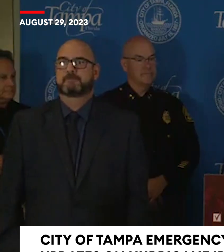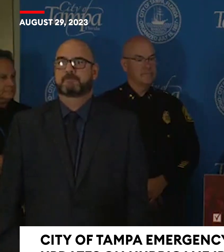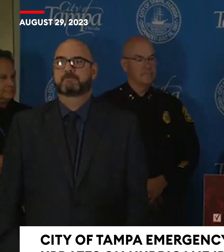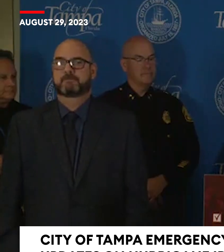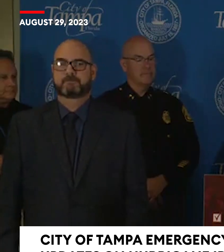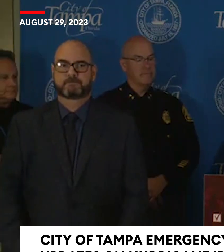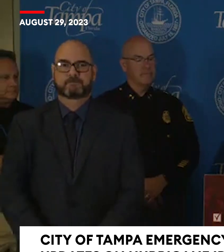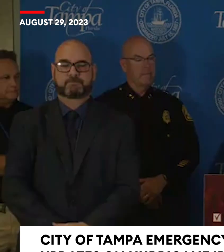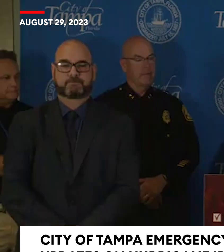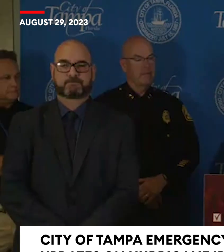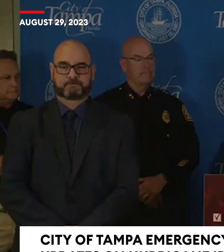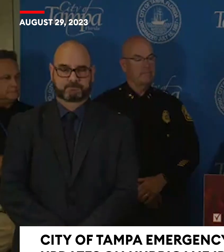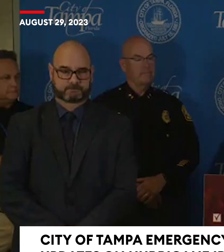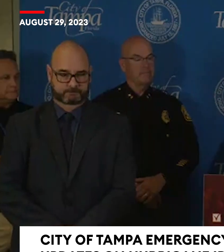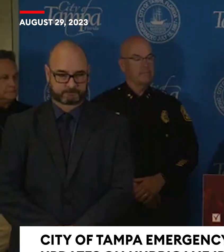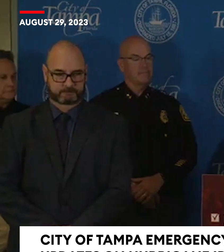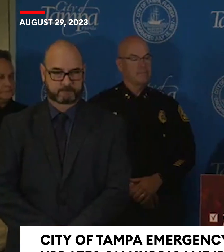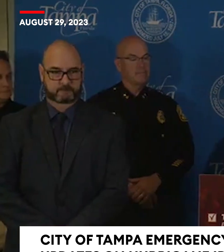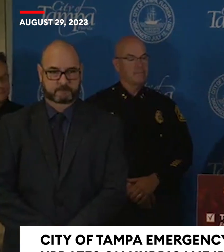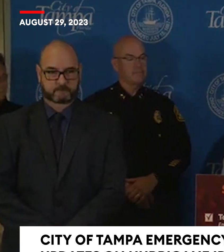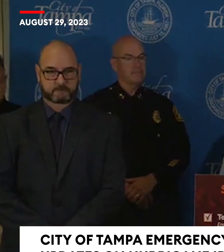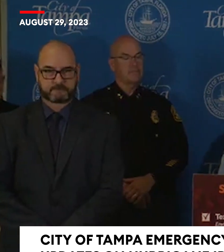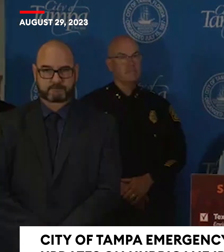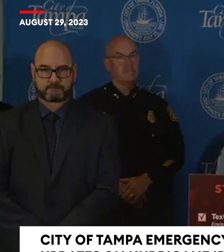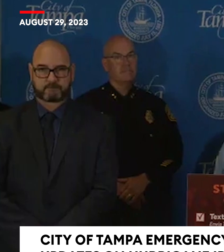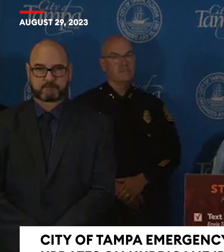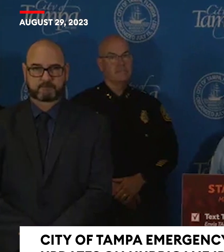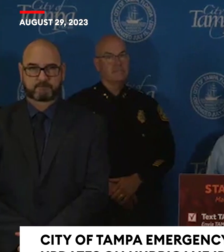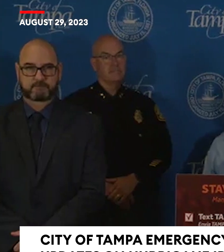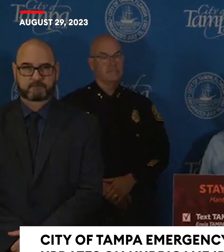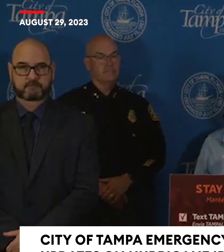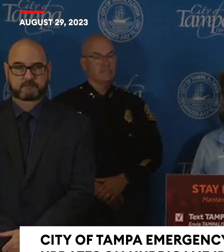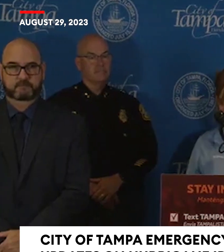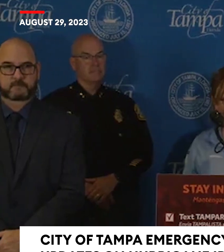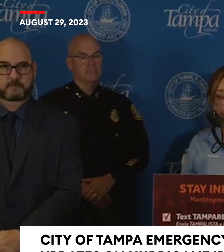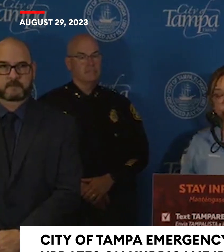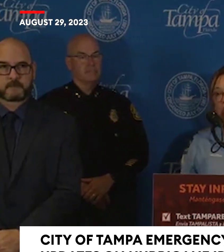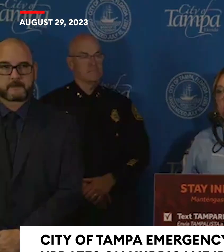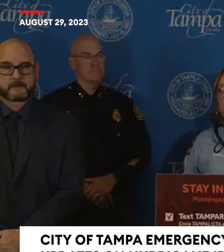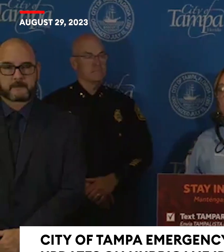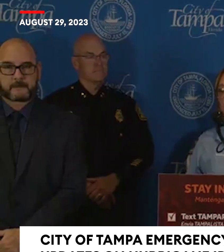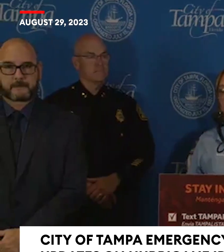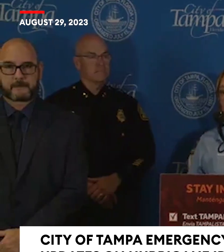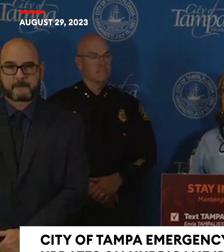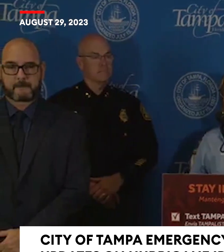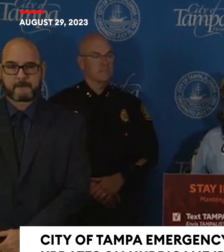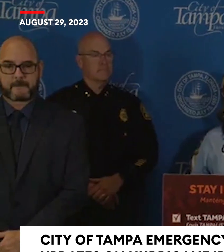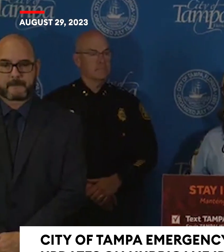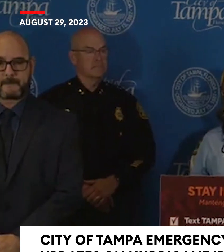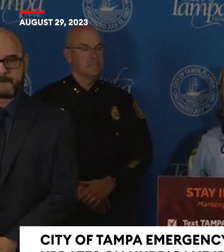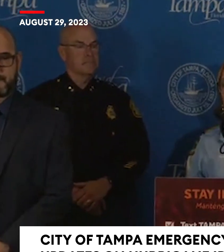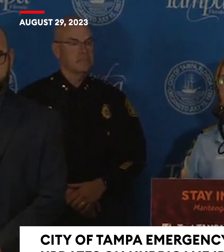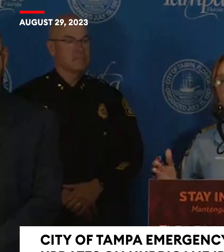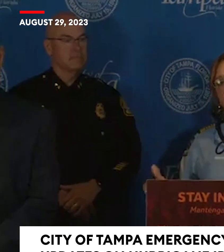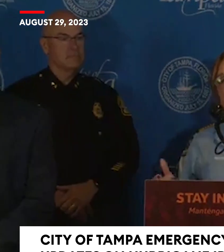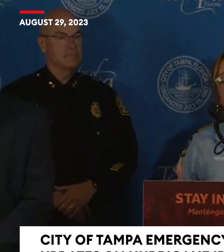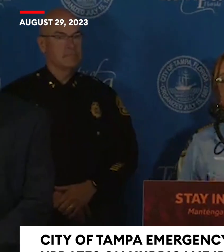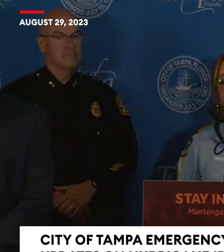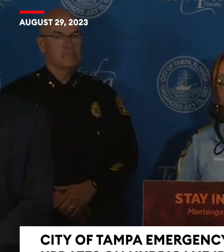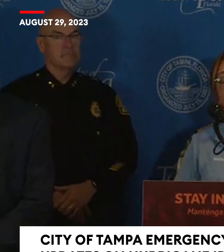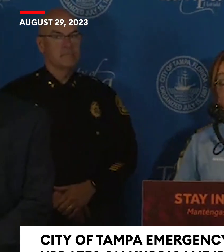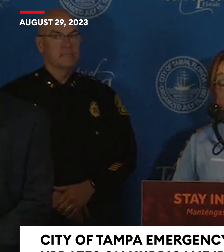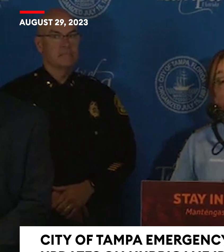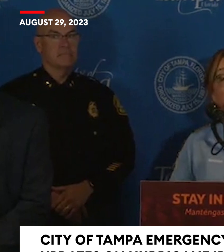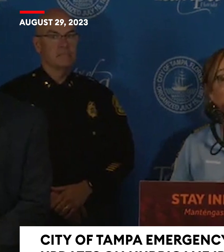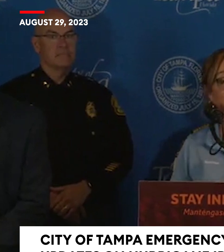del estado de emergencia sobre la tormenta Idalia. En este momento, todo parece indicar que estamos fuera del